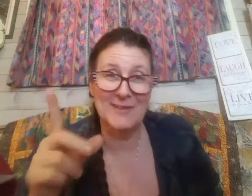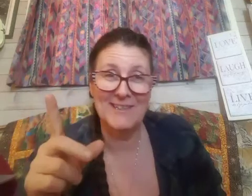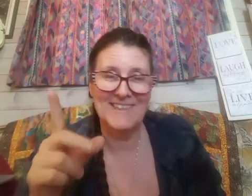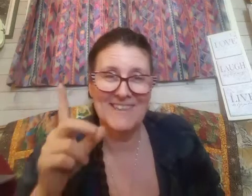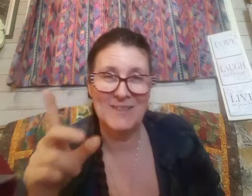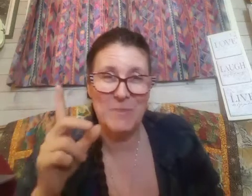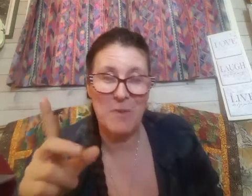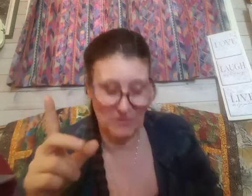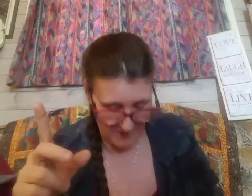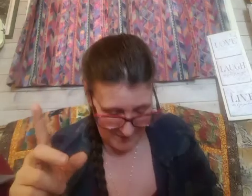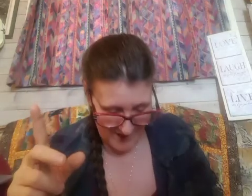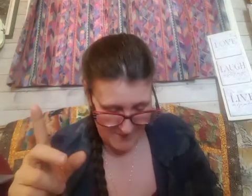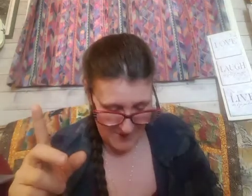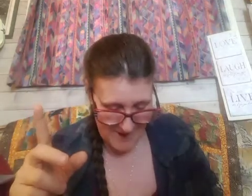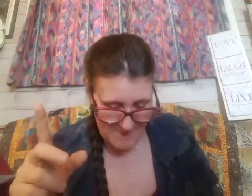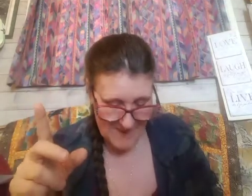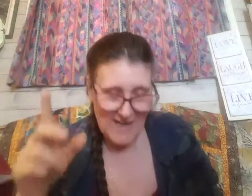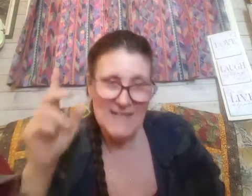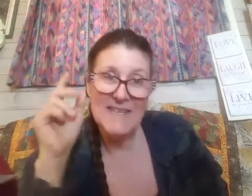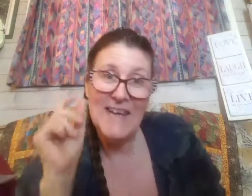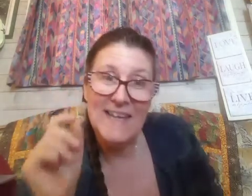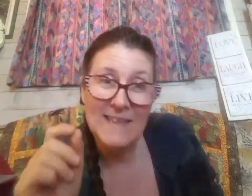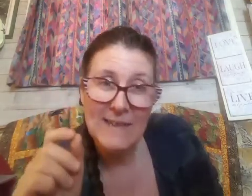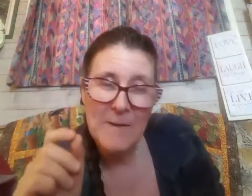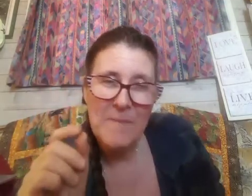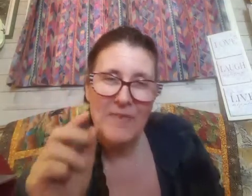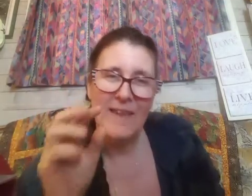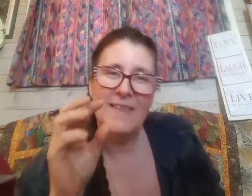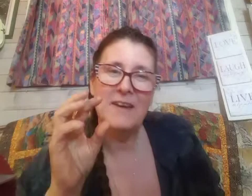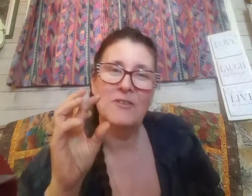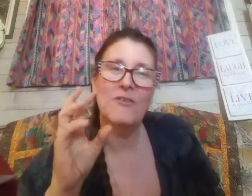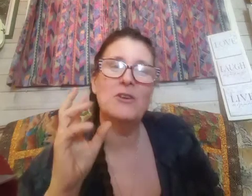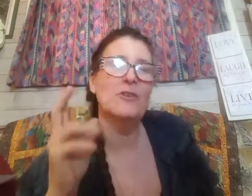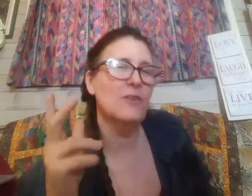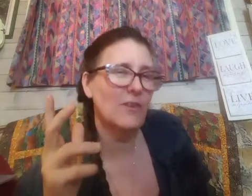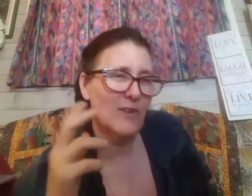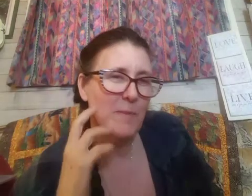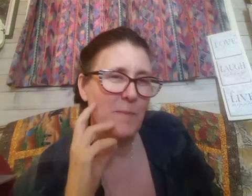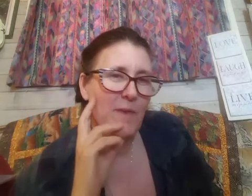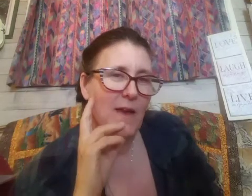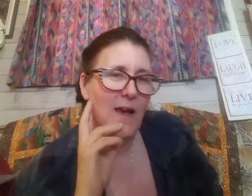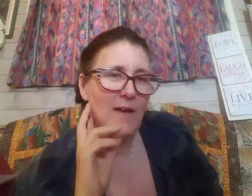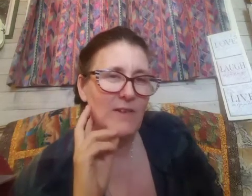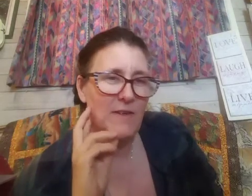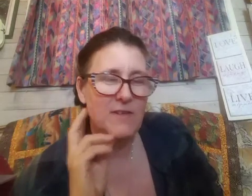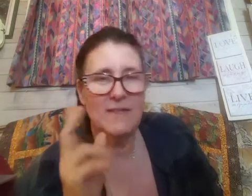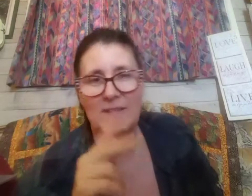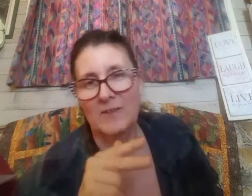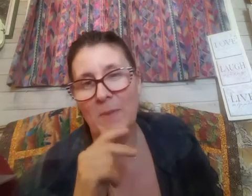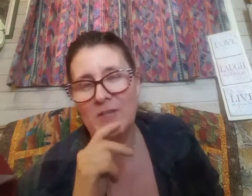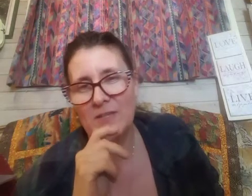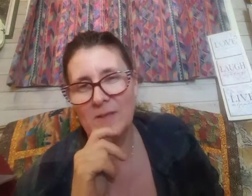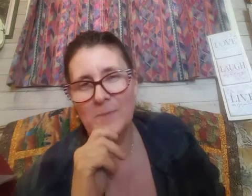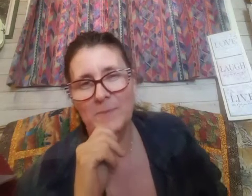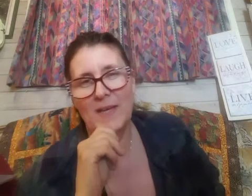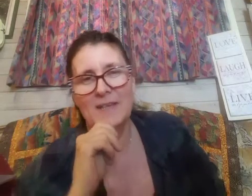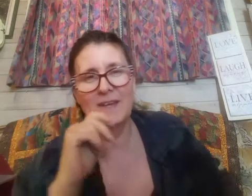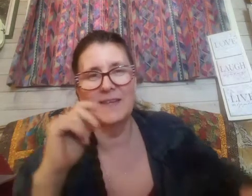this promise given to Abraham and then their first system of governance that's mentioned in is